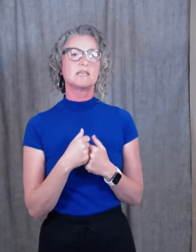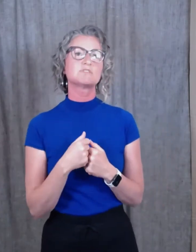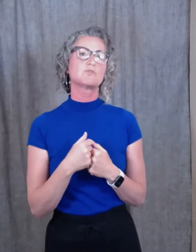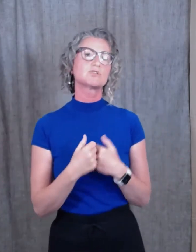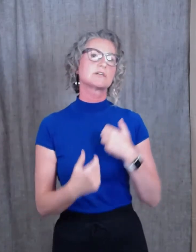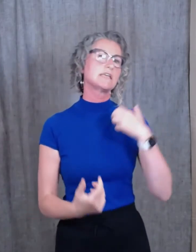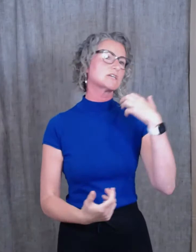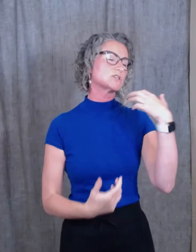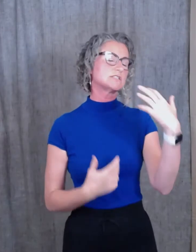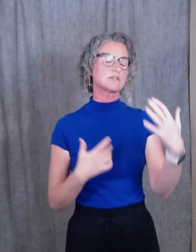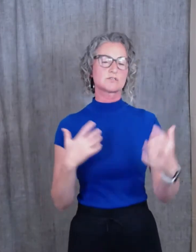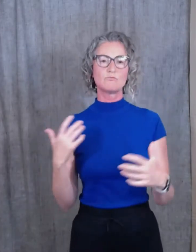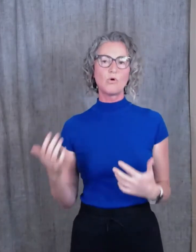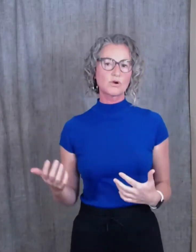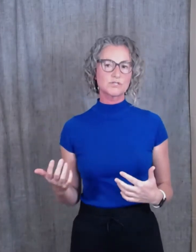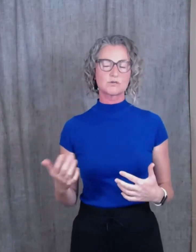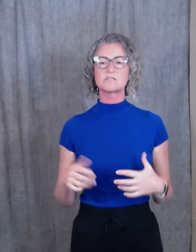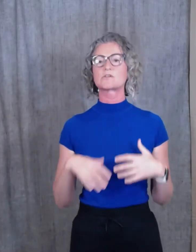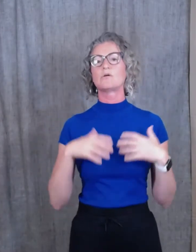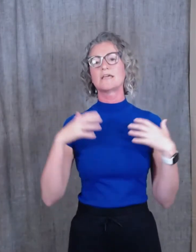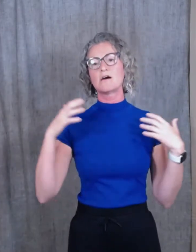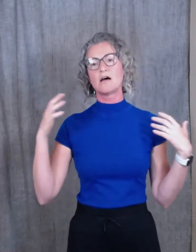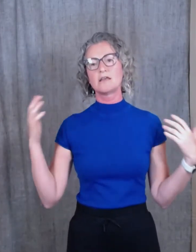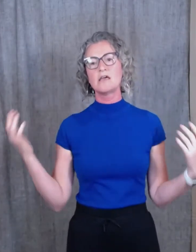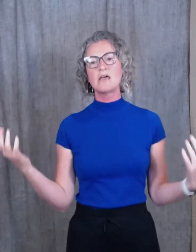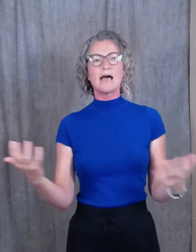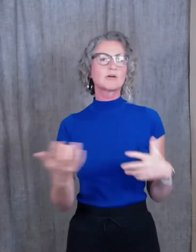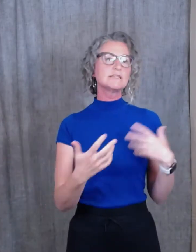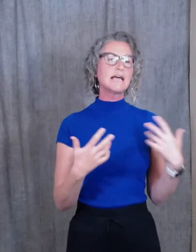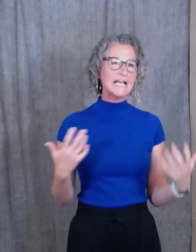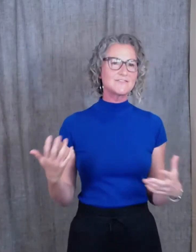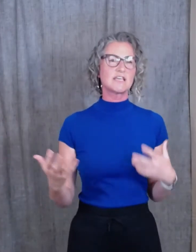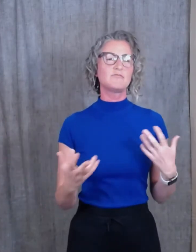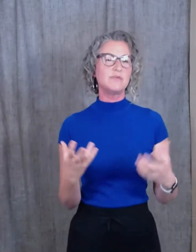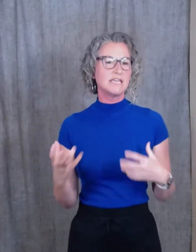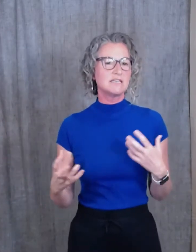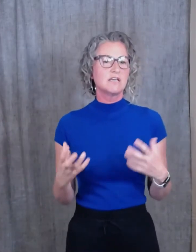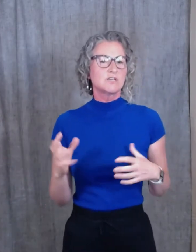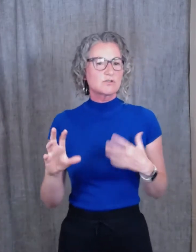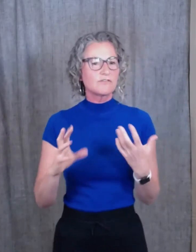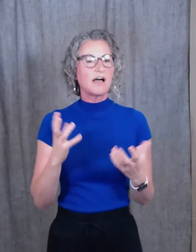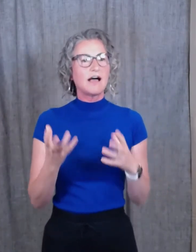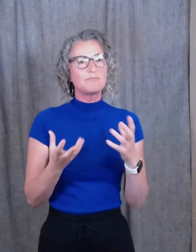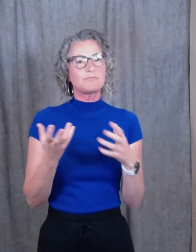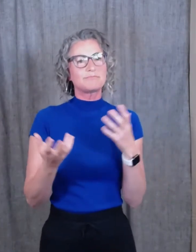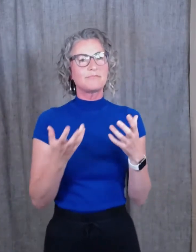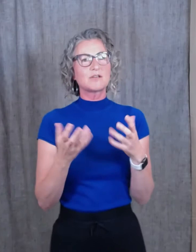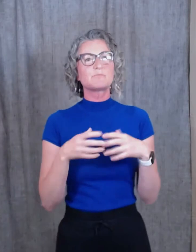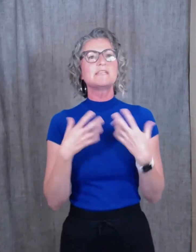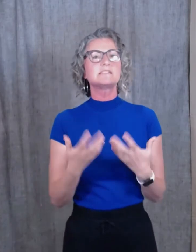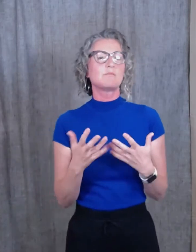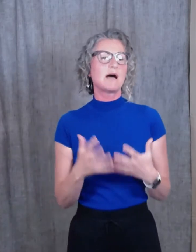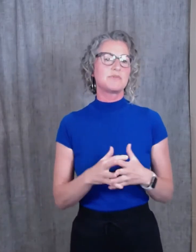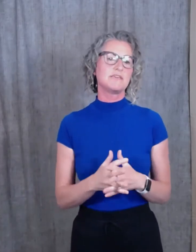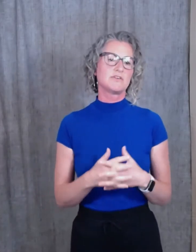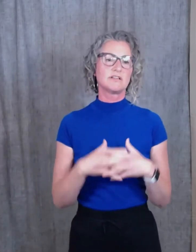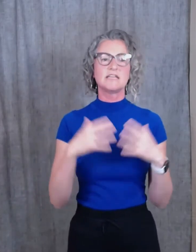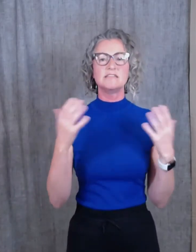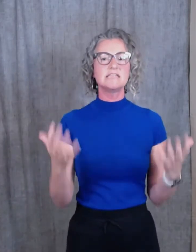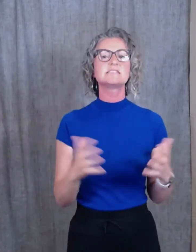social connections, there's more stress going on, our lives have been sort of up, there's been some upheaval in some